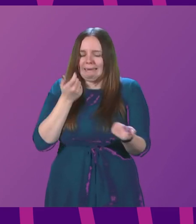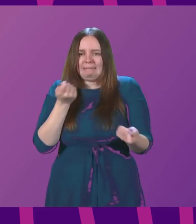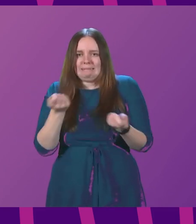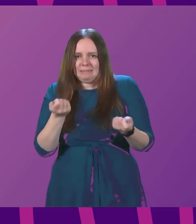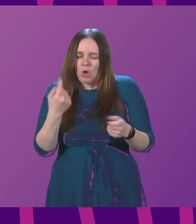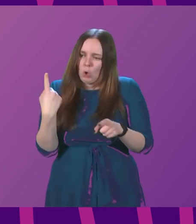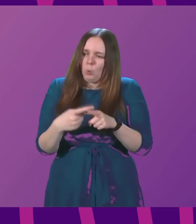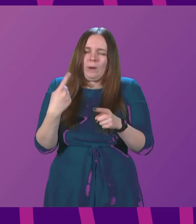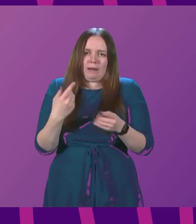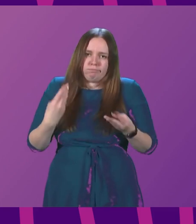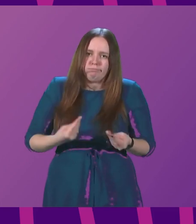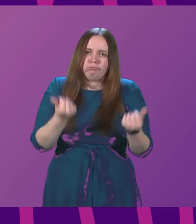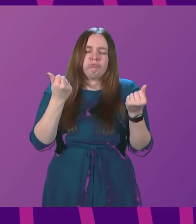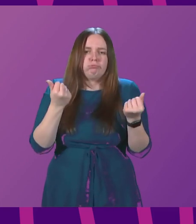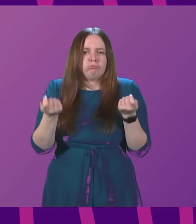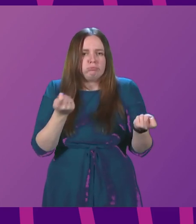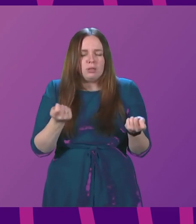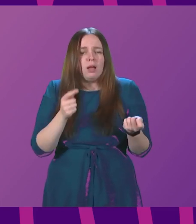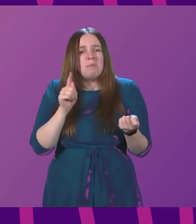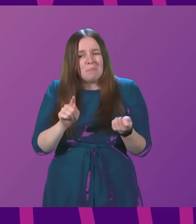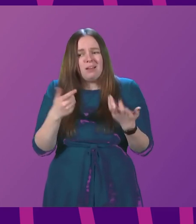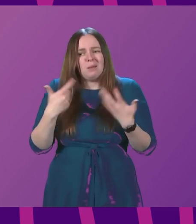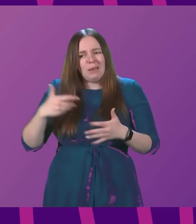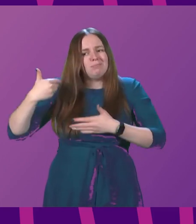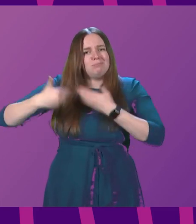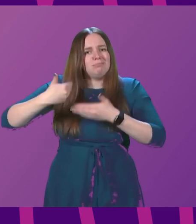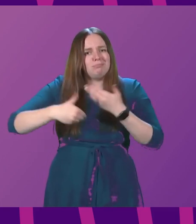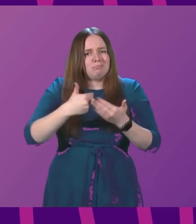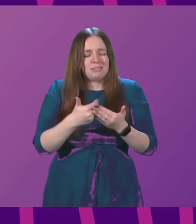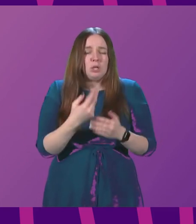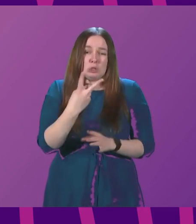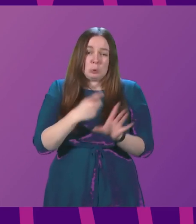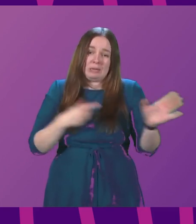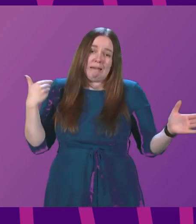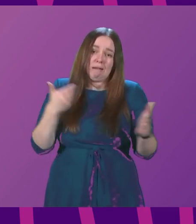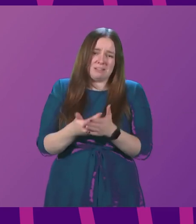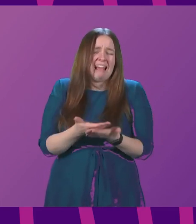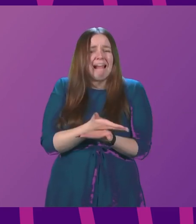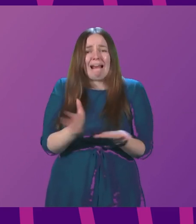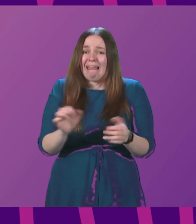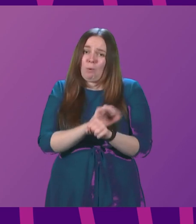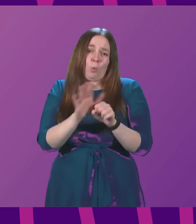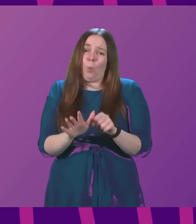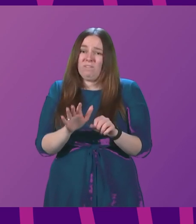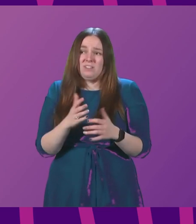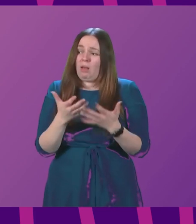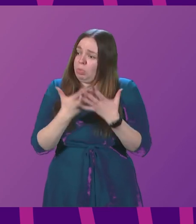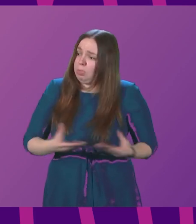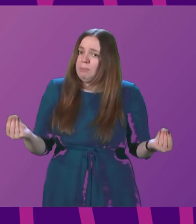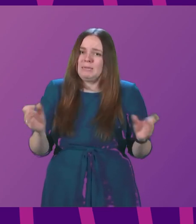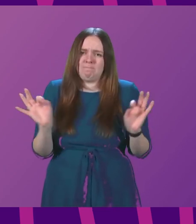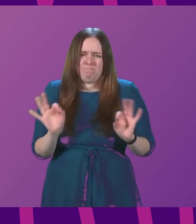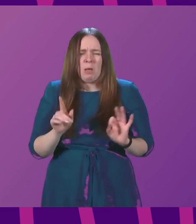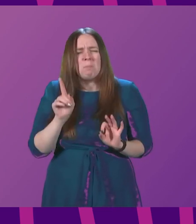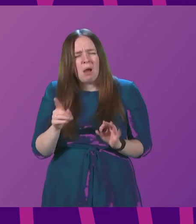to the crisis. But things have moved on since then. Two years on, it is clear that Covid is not going away, but there is